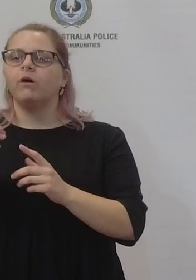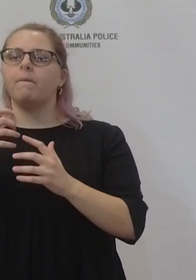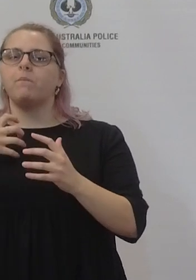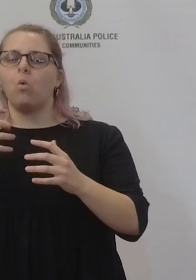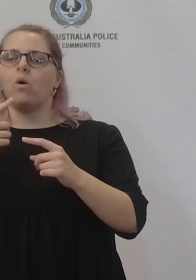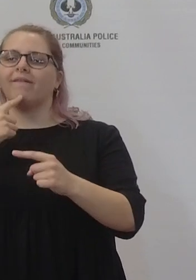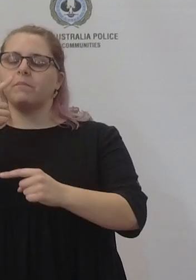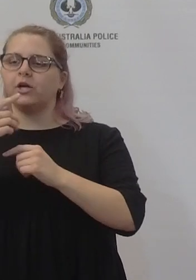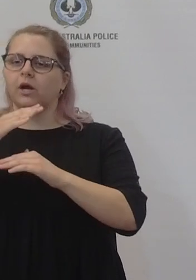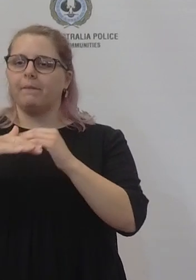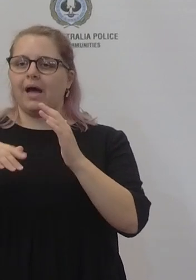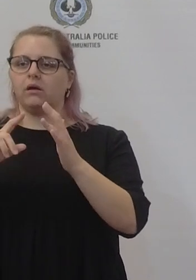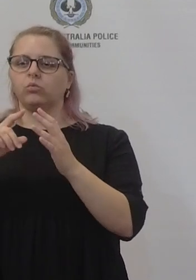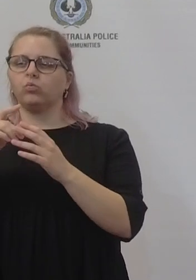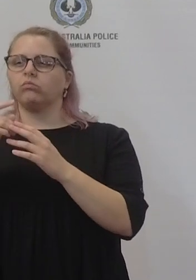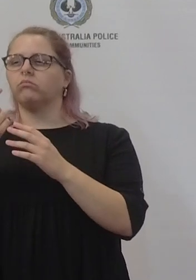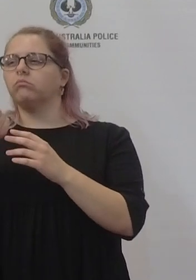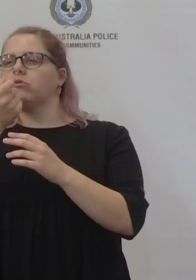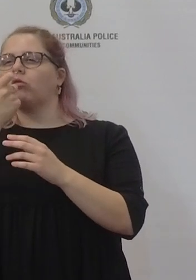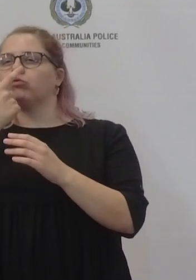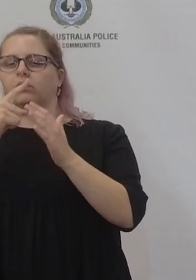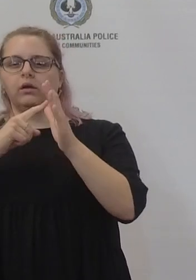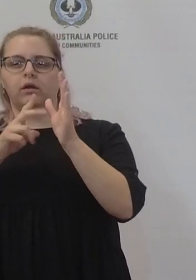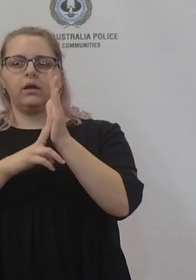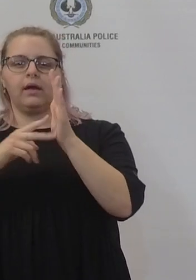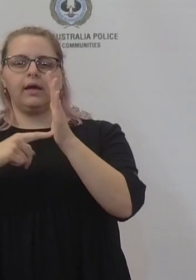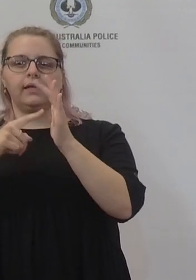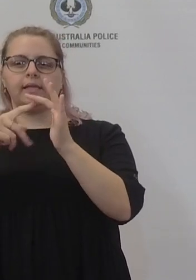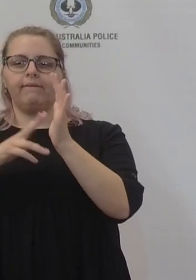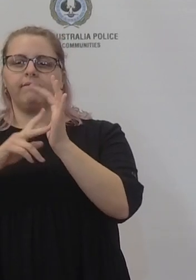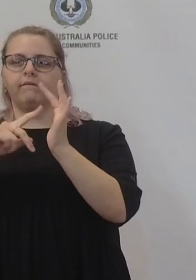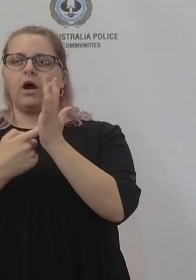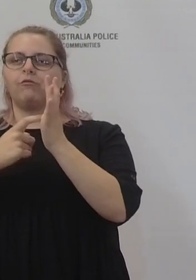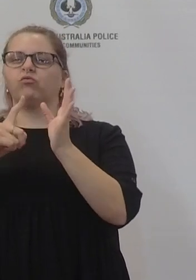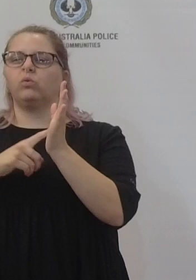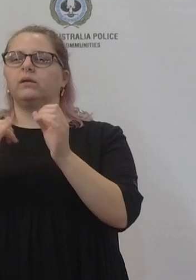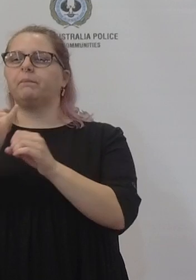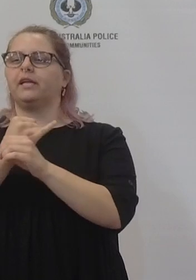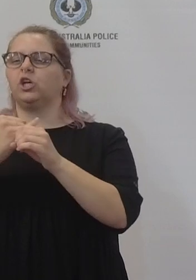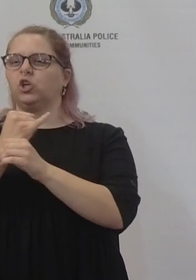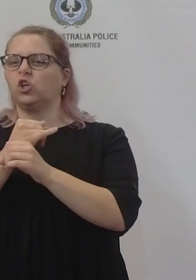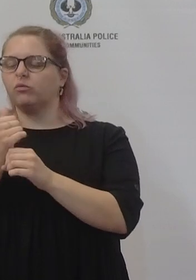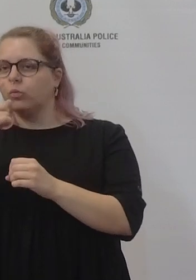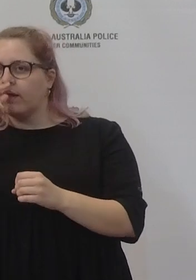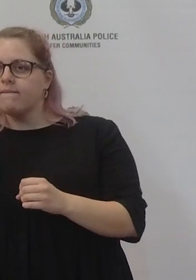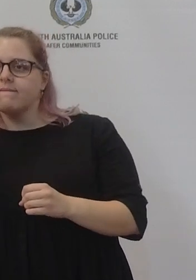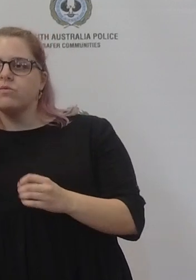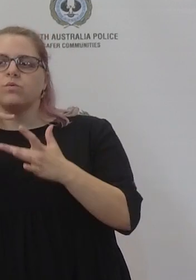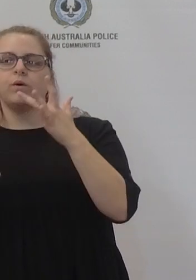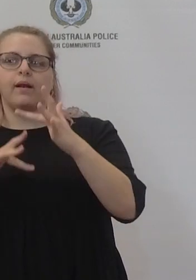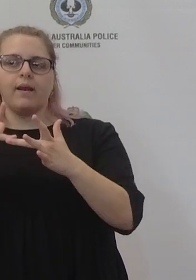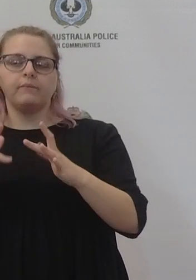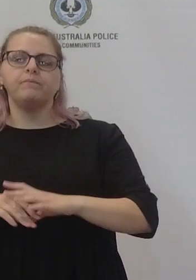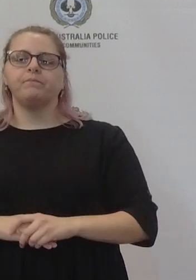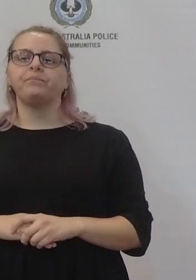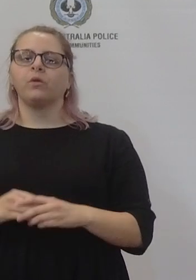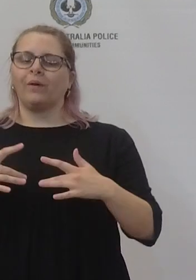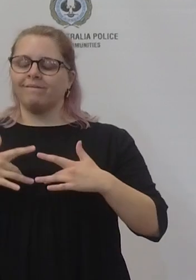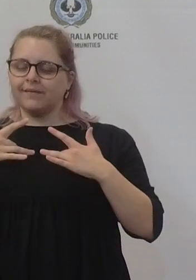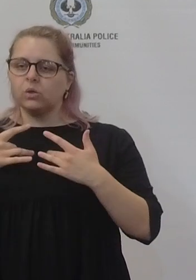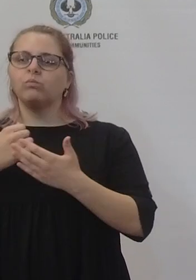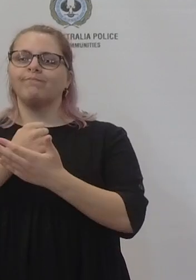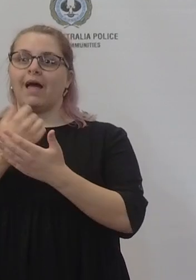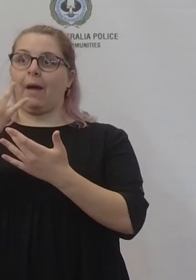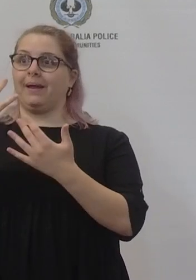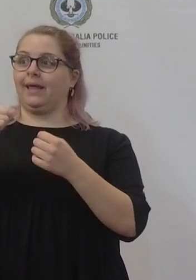antivirals more easily in our state. Um so uh the the numbers we do expect to continue to rise